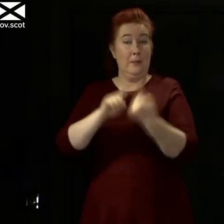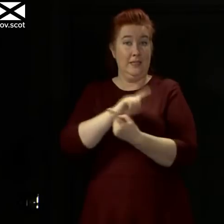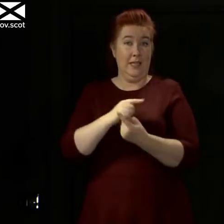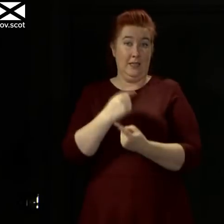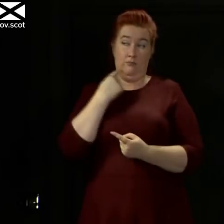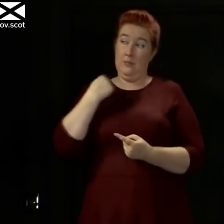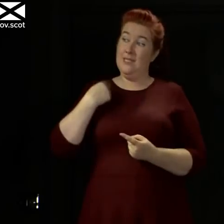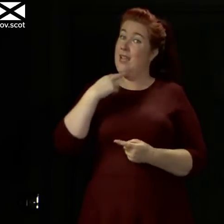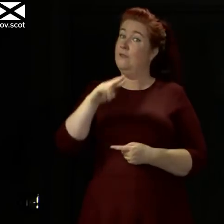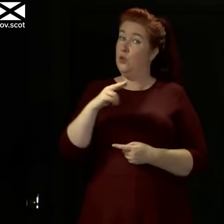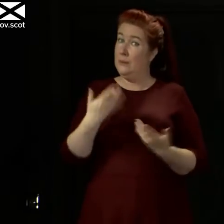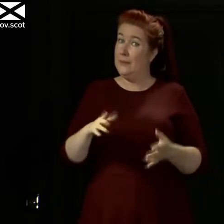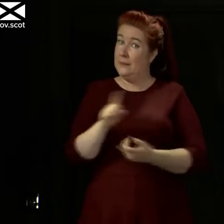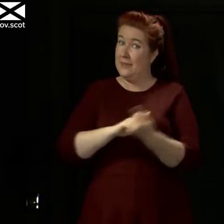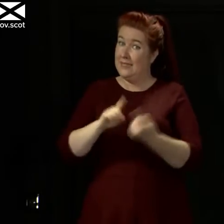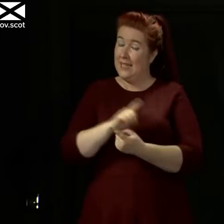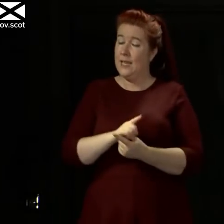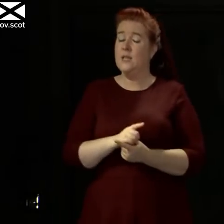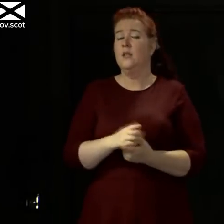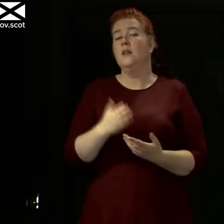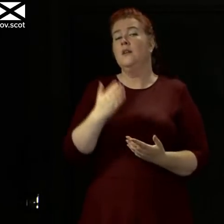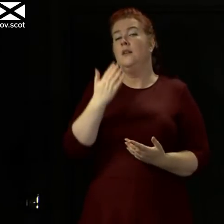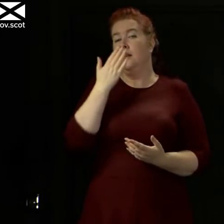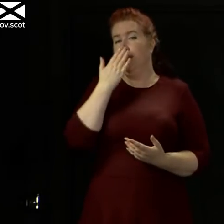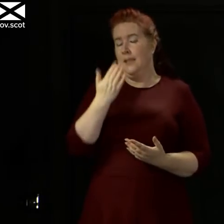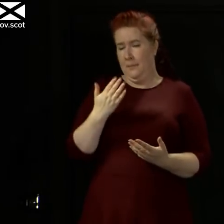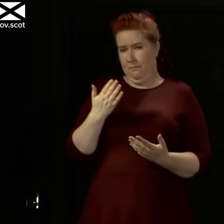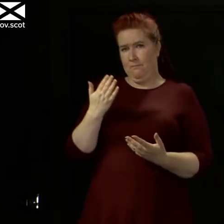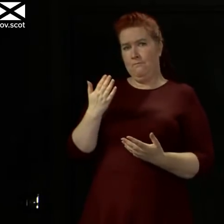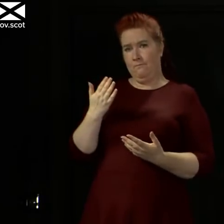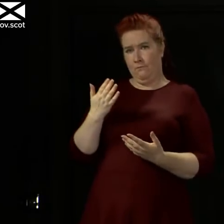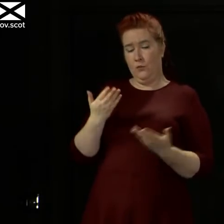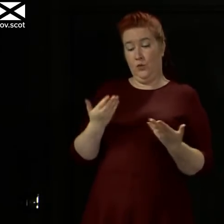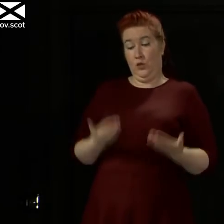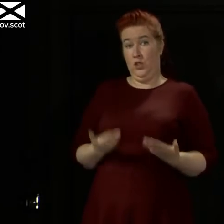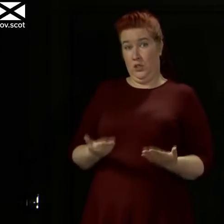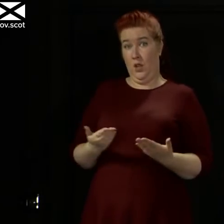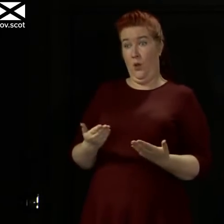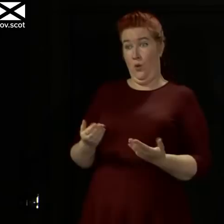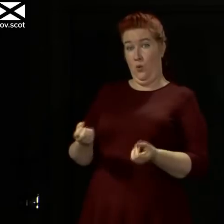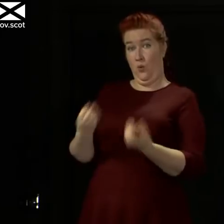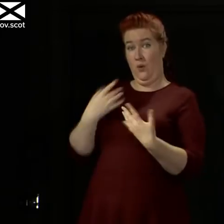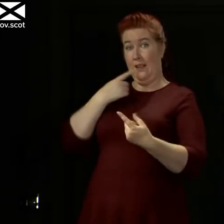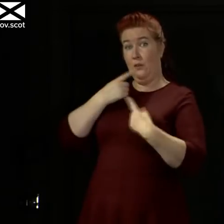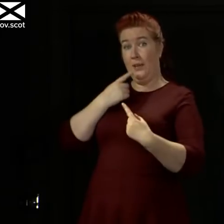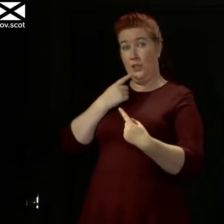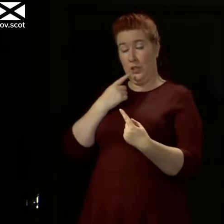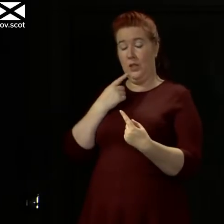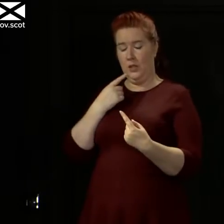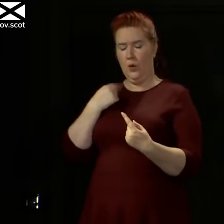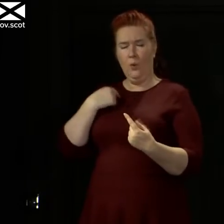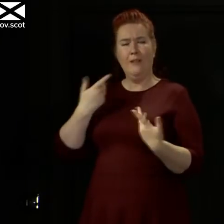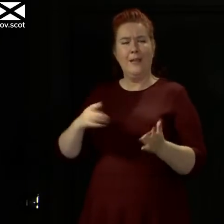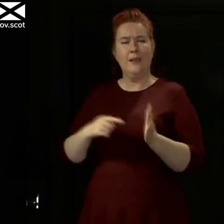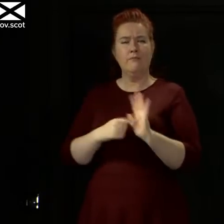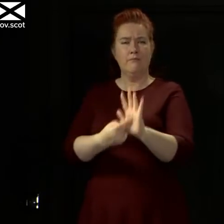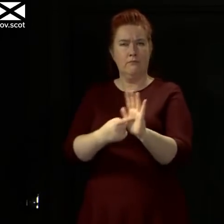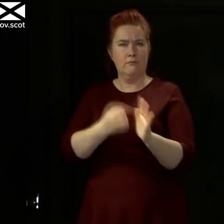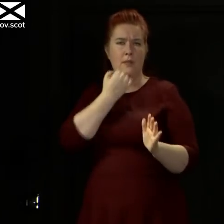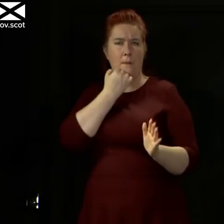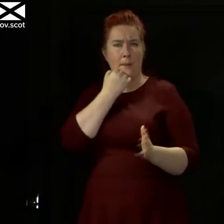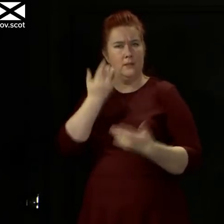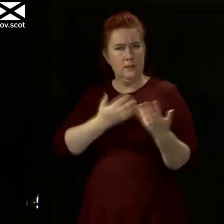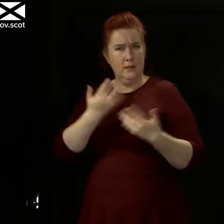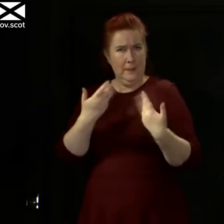yesterday afternoon. Our indications at this stage, and I think this is reflected in the numbers that we have been able to share, is